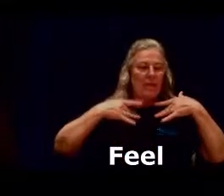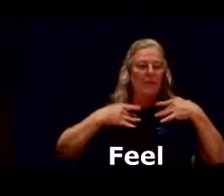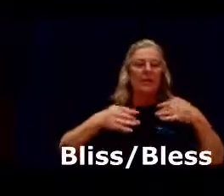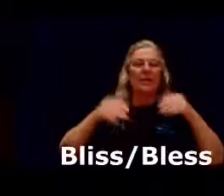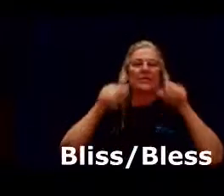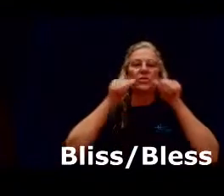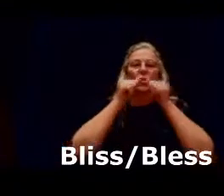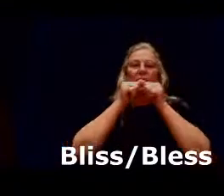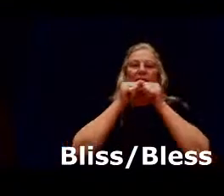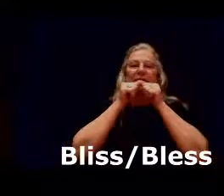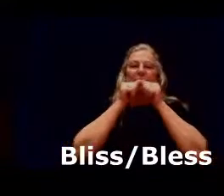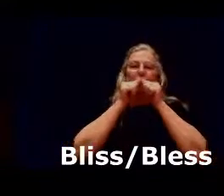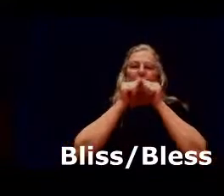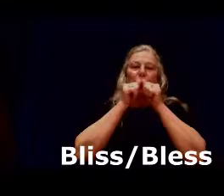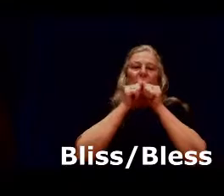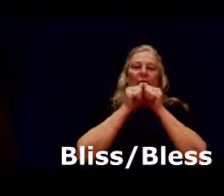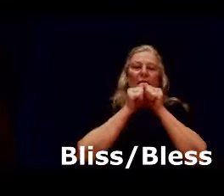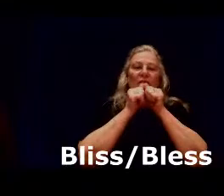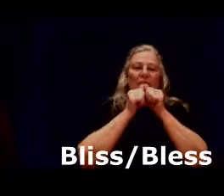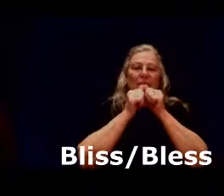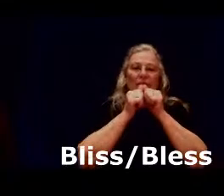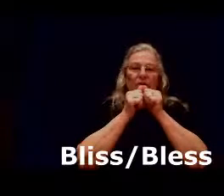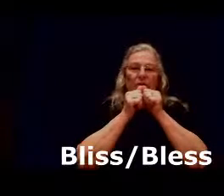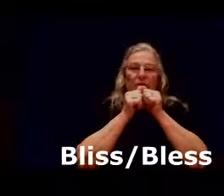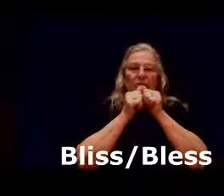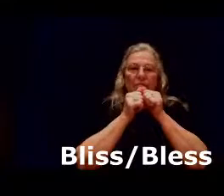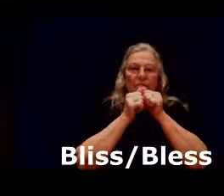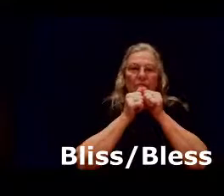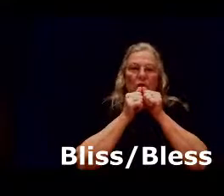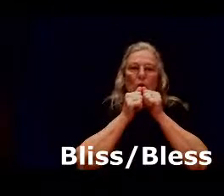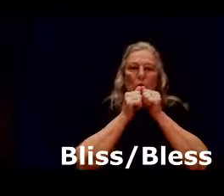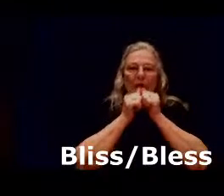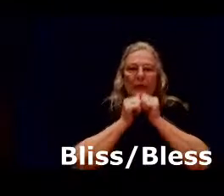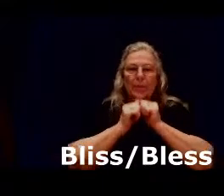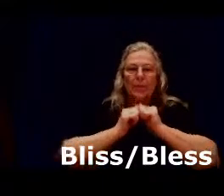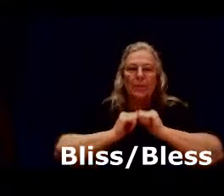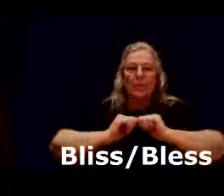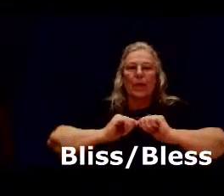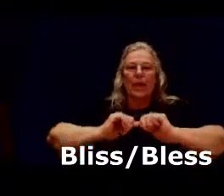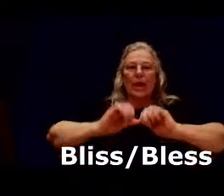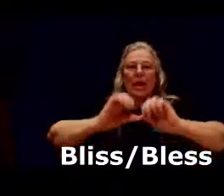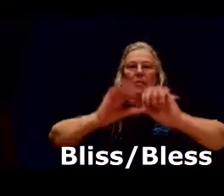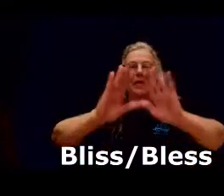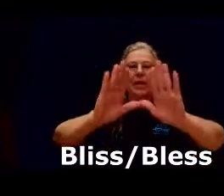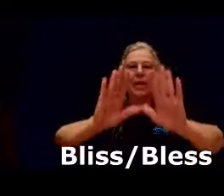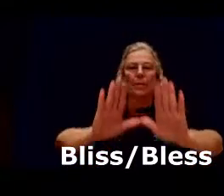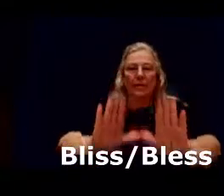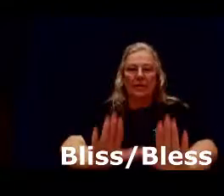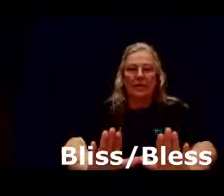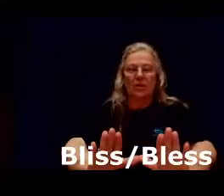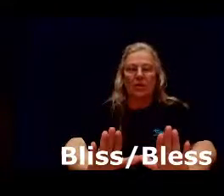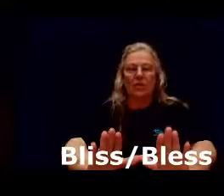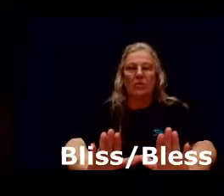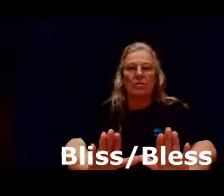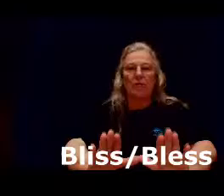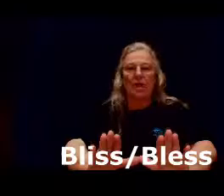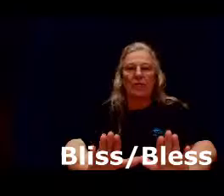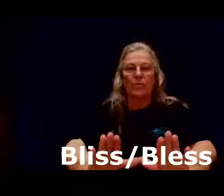bliss or blessing thumbs on the lower lip bring it out and place it on the other